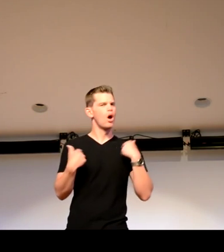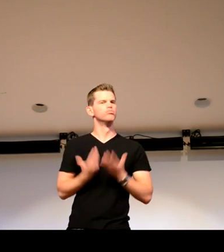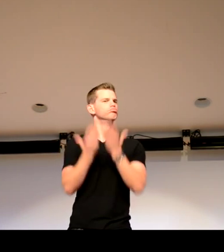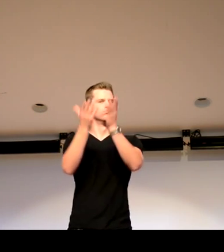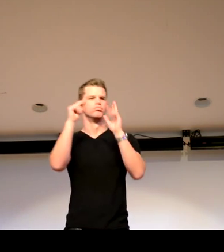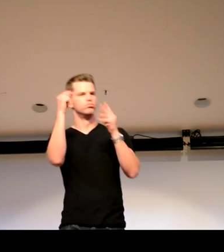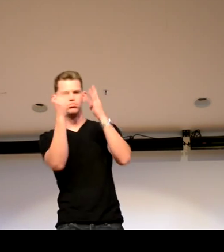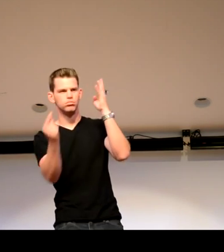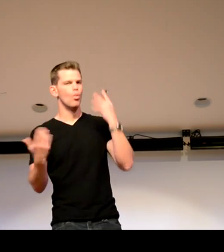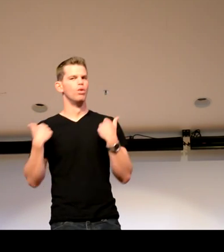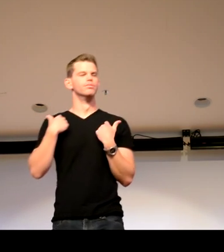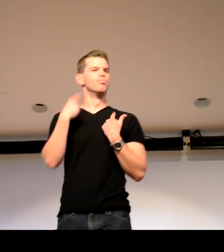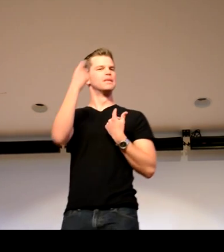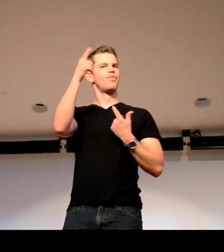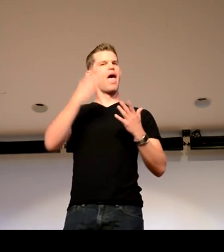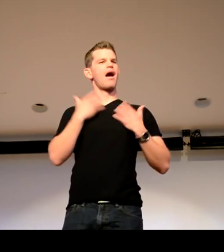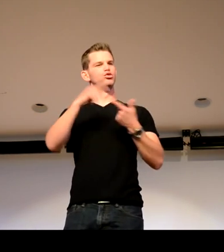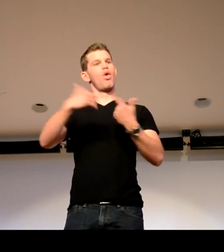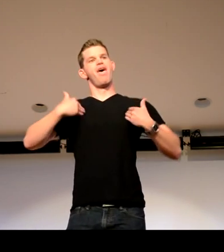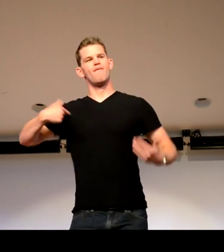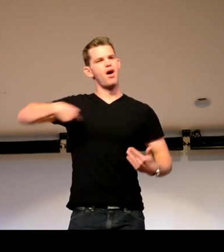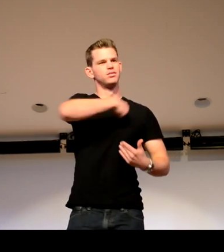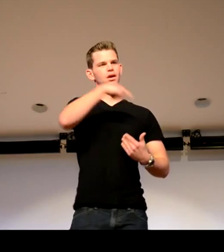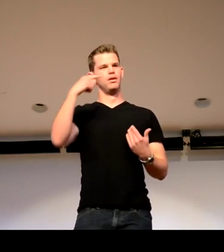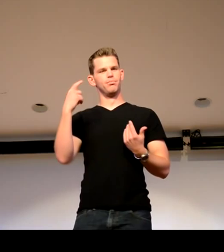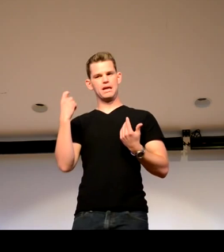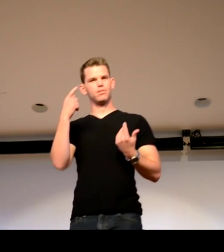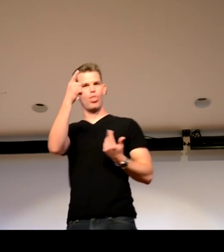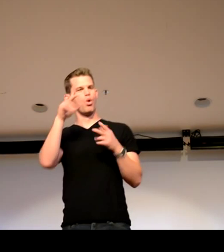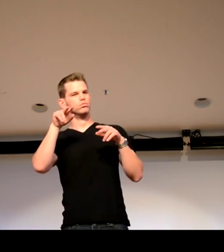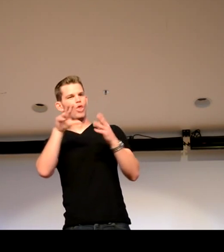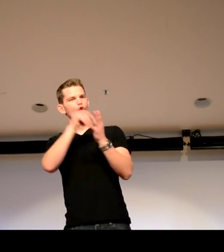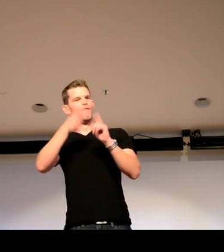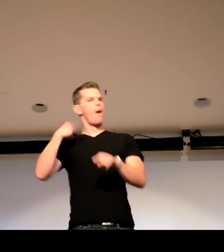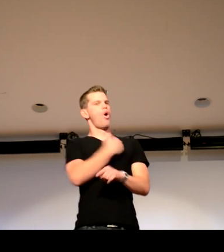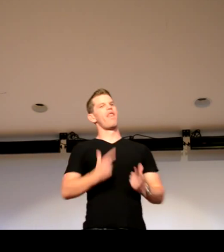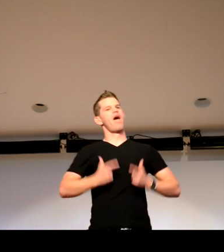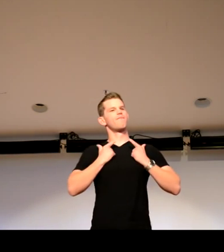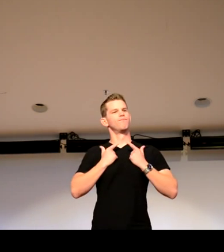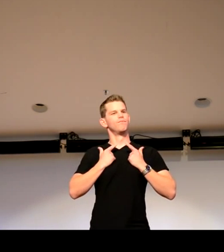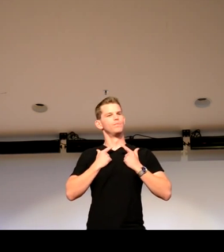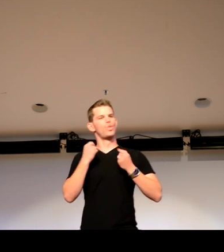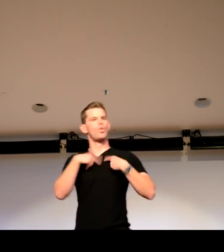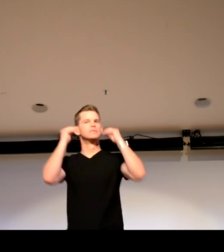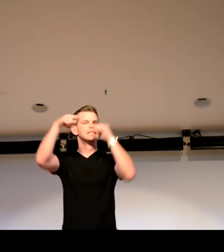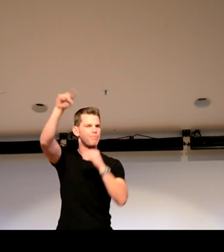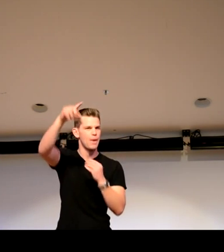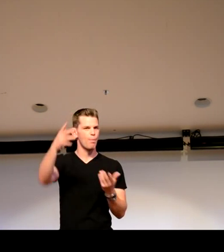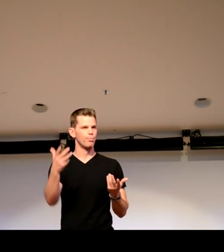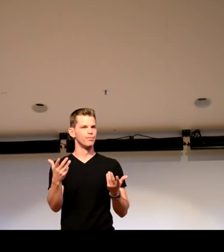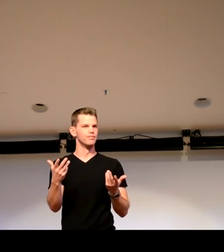all the other people and you know we do make suggestions and I know that they're glad to have us because they're learning from our lifestyles so